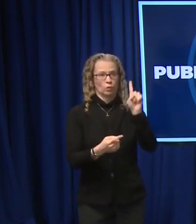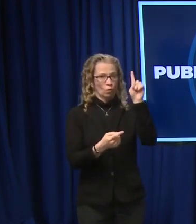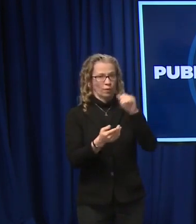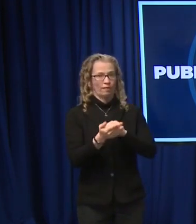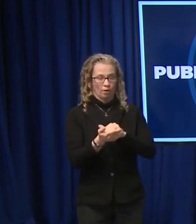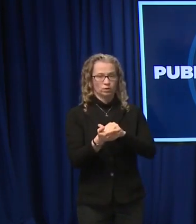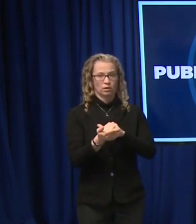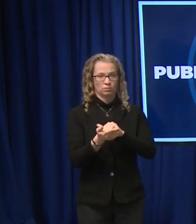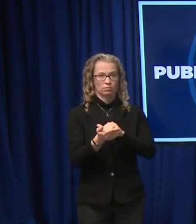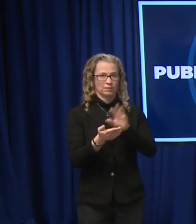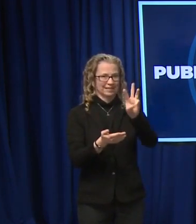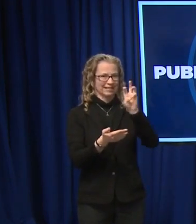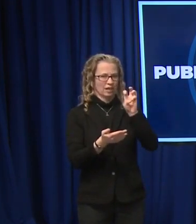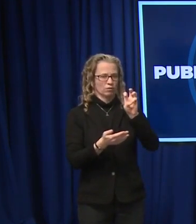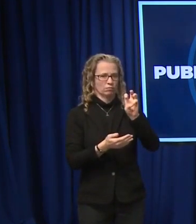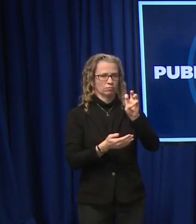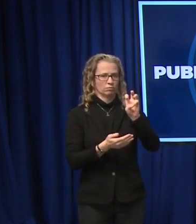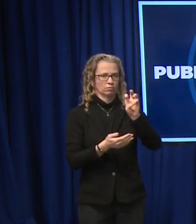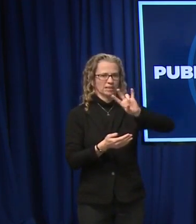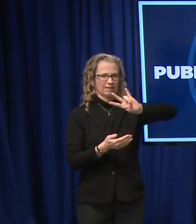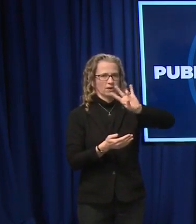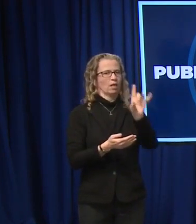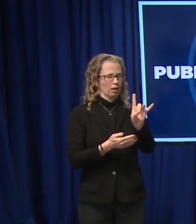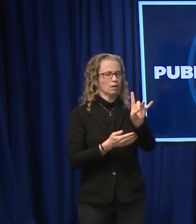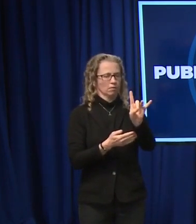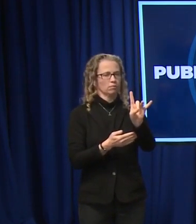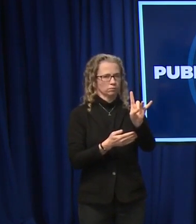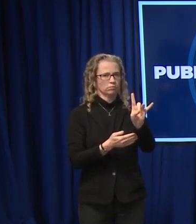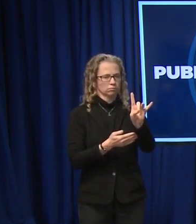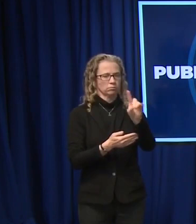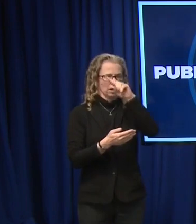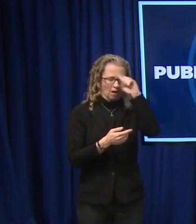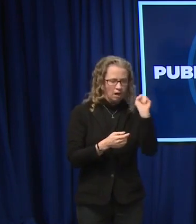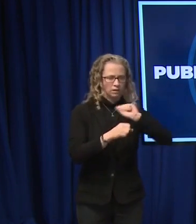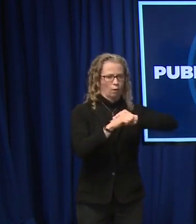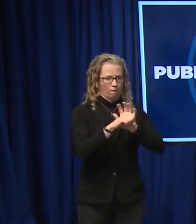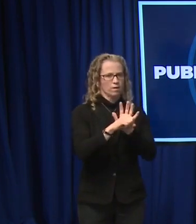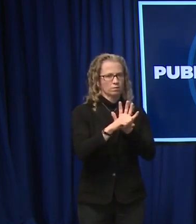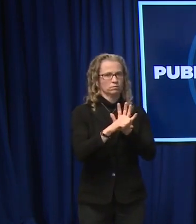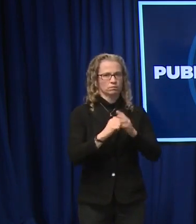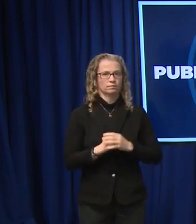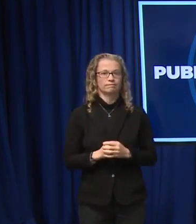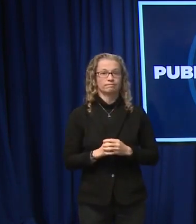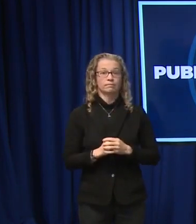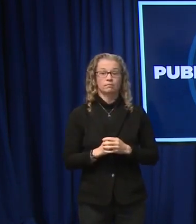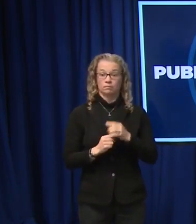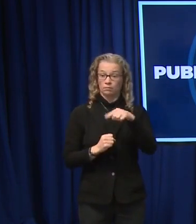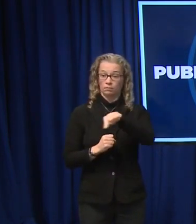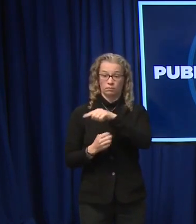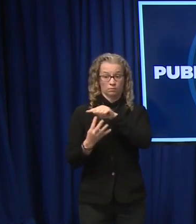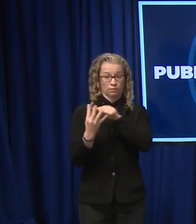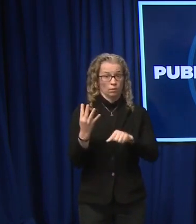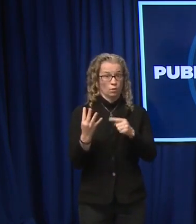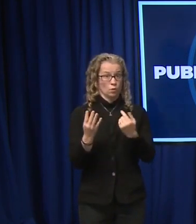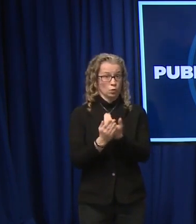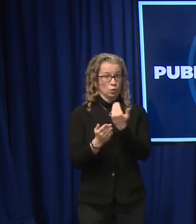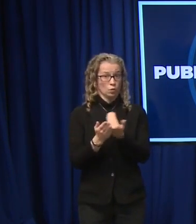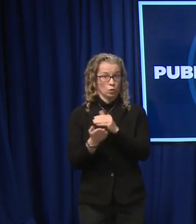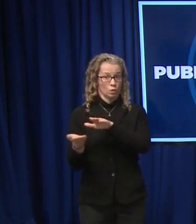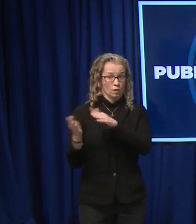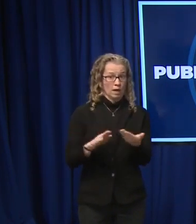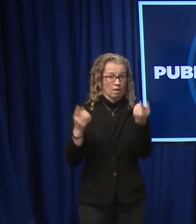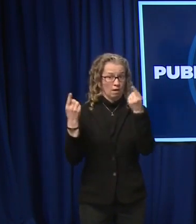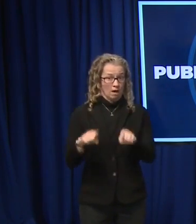1678 deaths due to COVID-19. None of these new deaths that we're reporting are